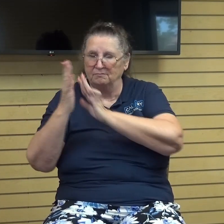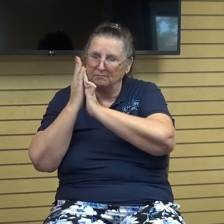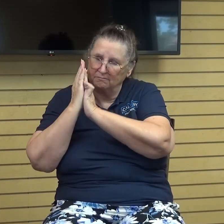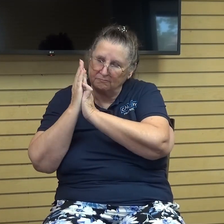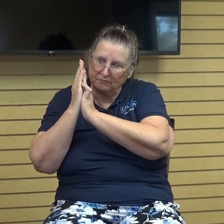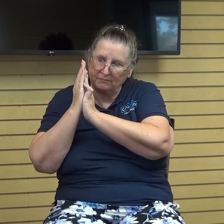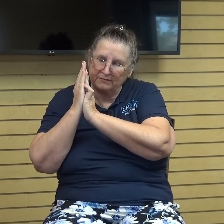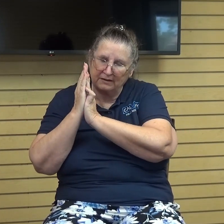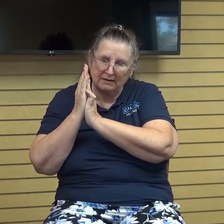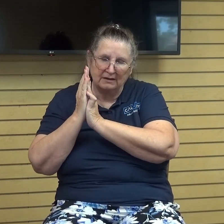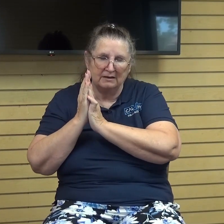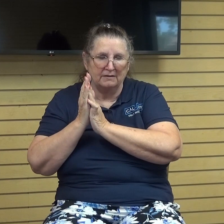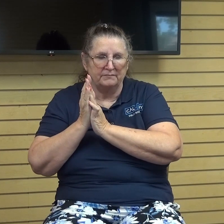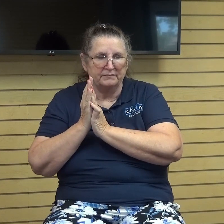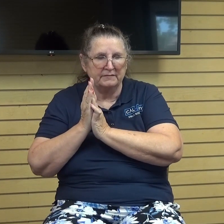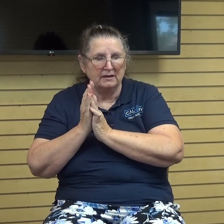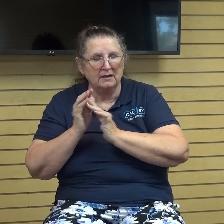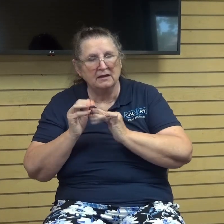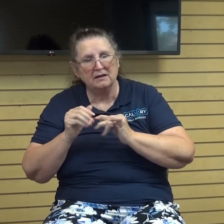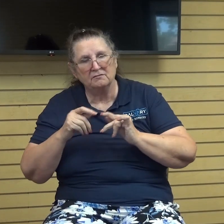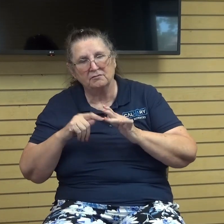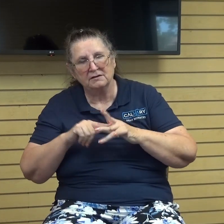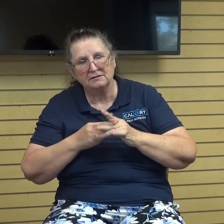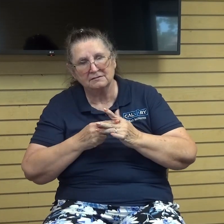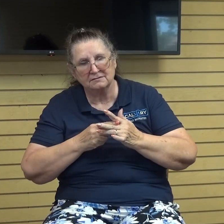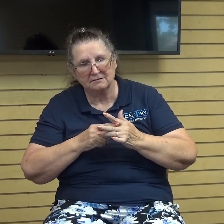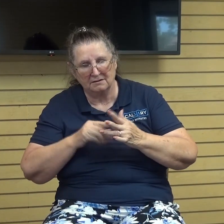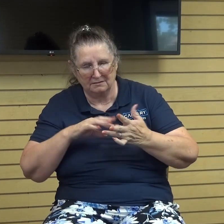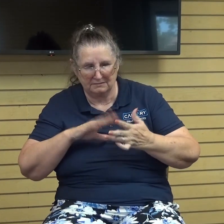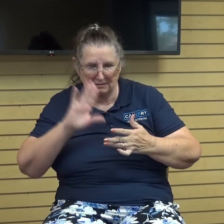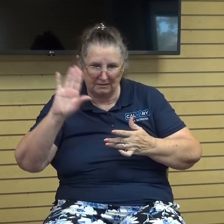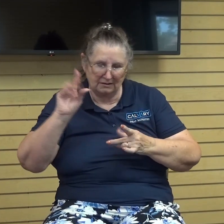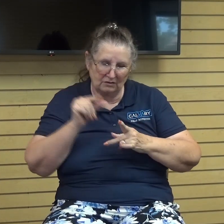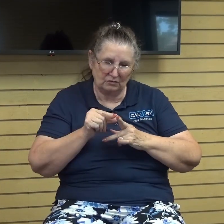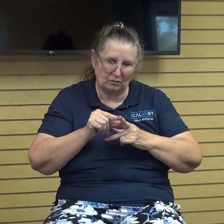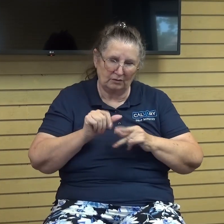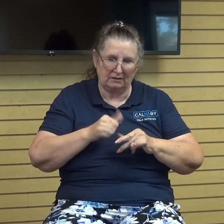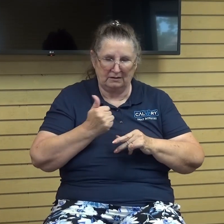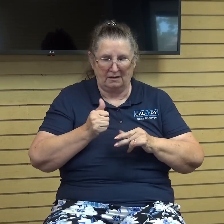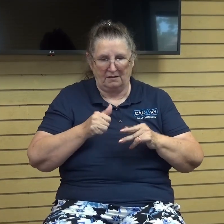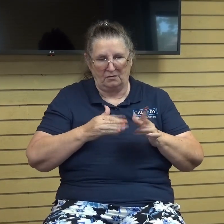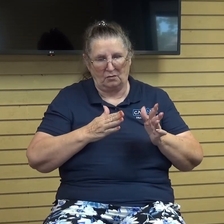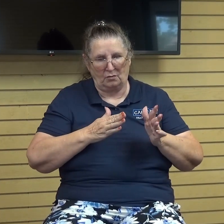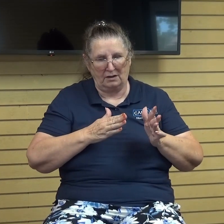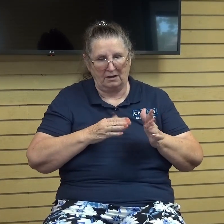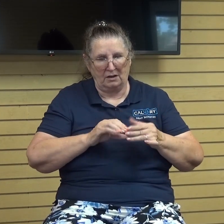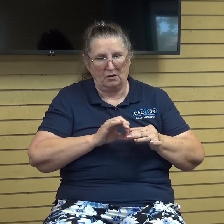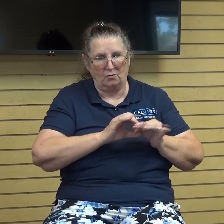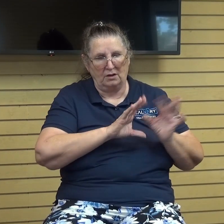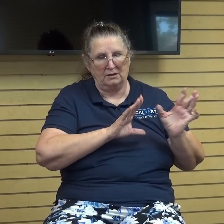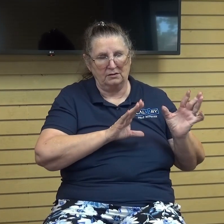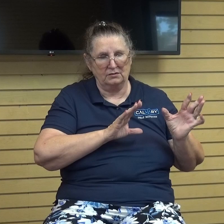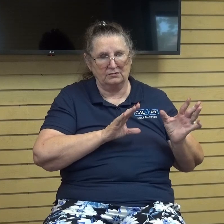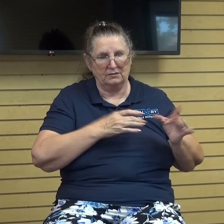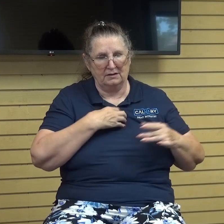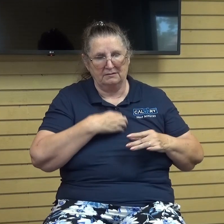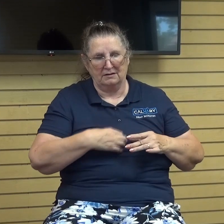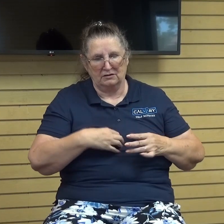approach his word any other way we'll ultimately lose i believe the desire to be in the word